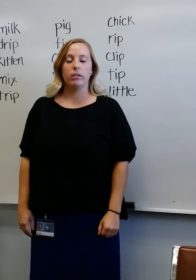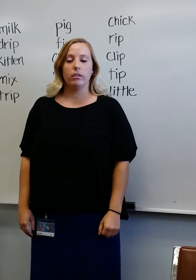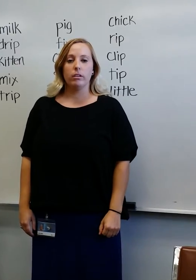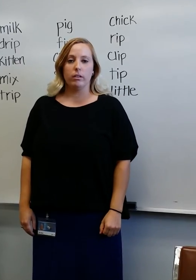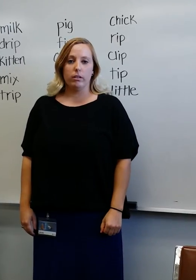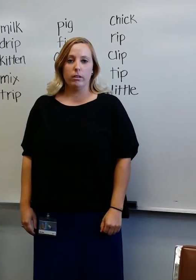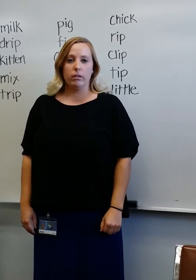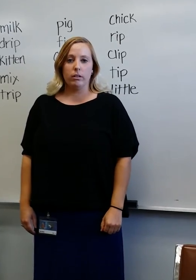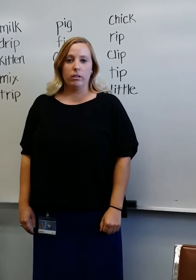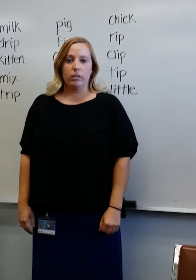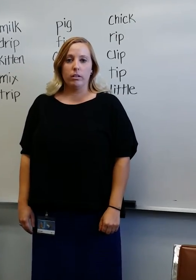Kitten.